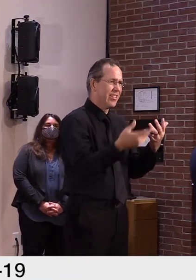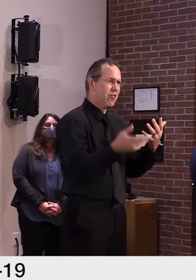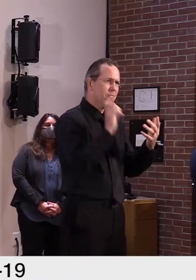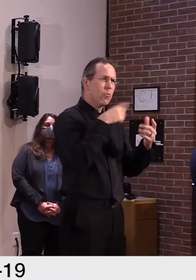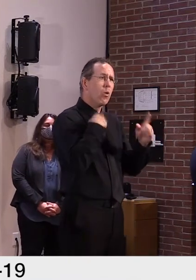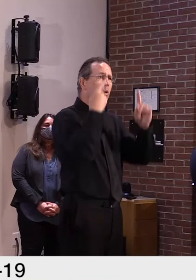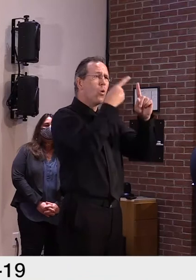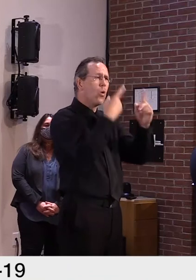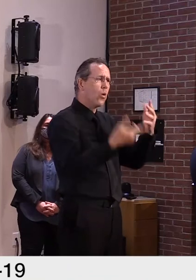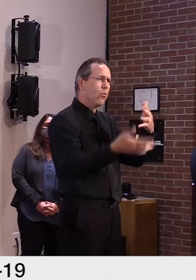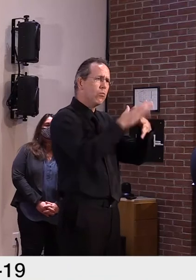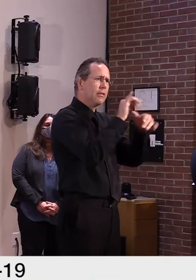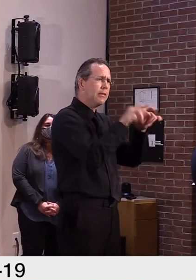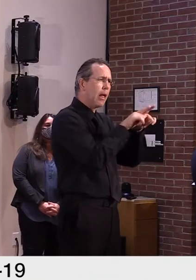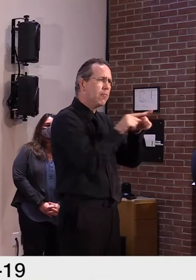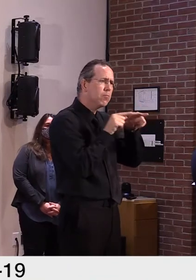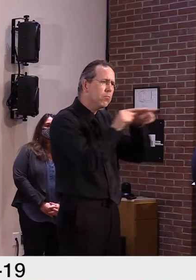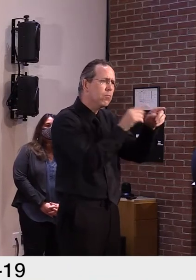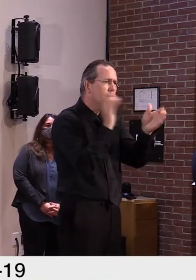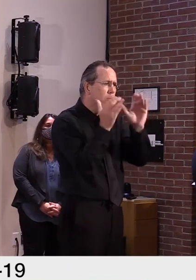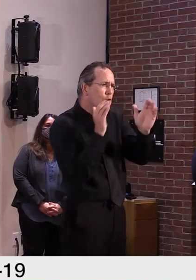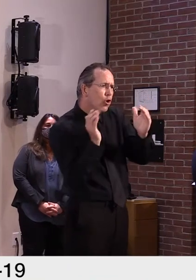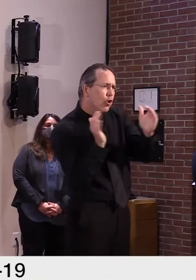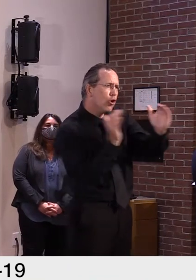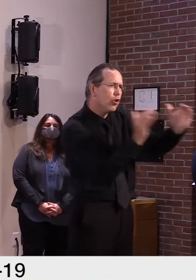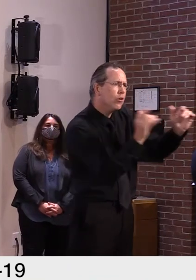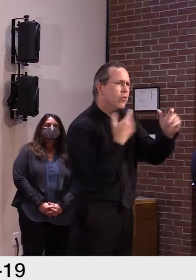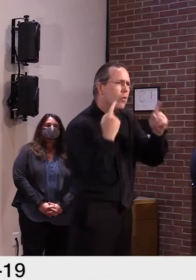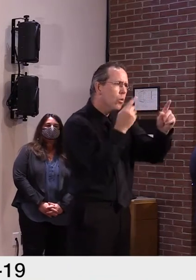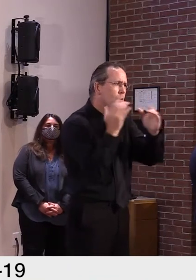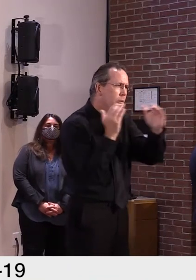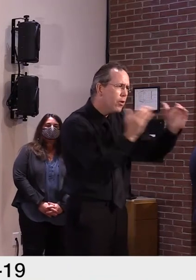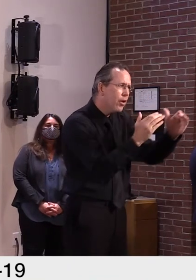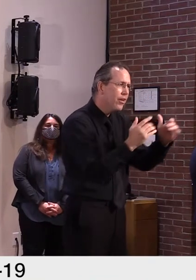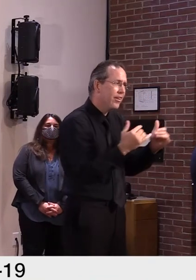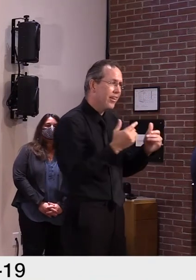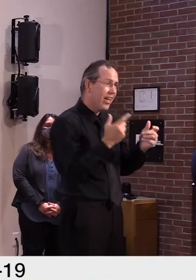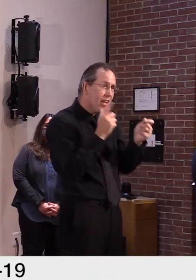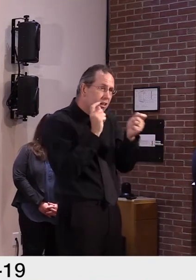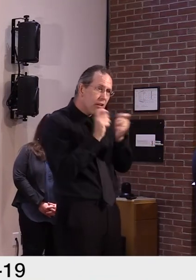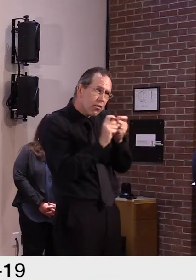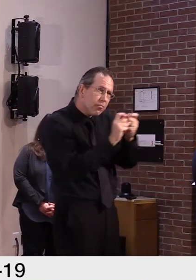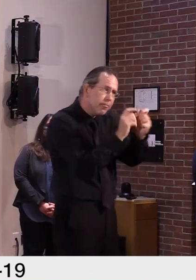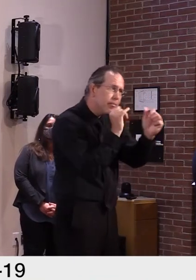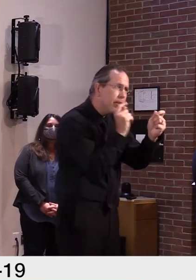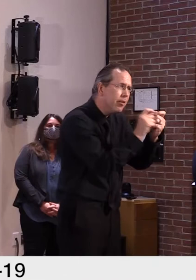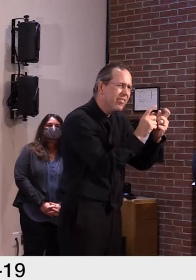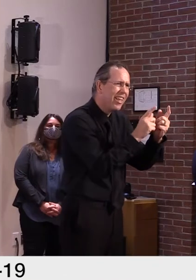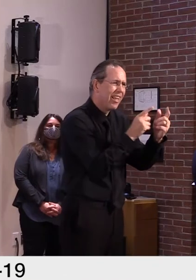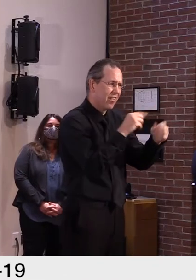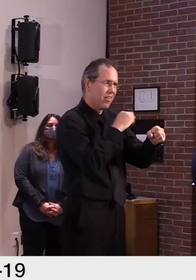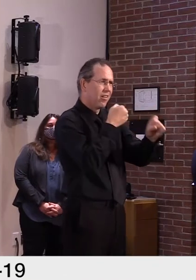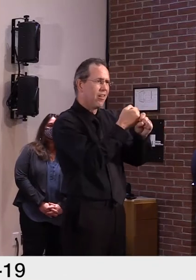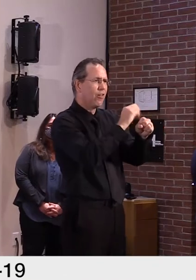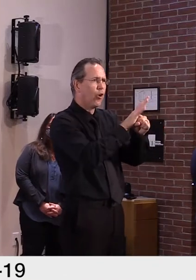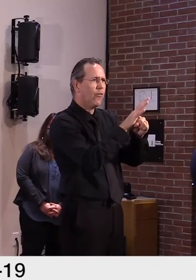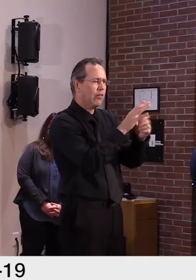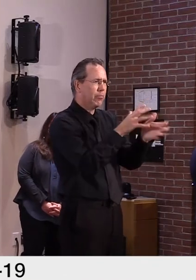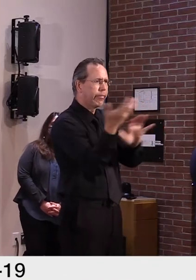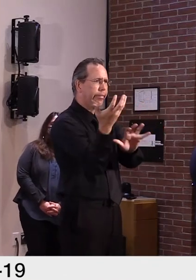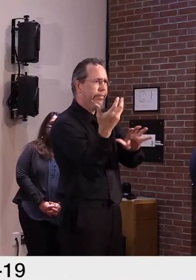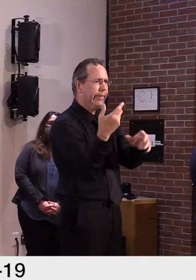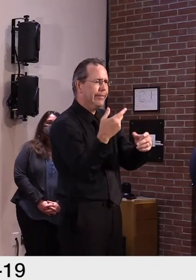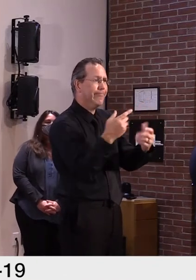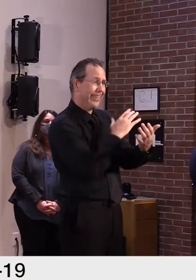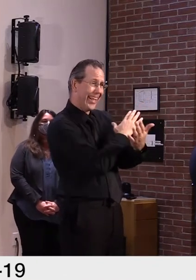back historically and when you start changing questions, um, you can't do that. However, um, I think we should also take